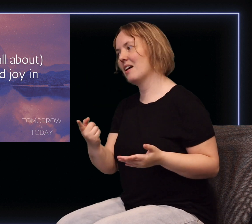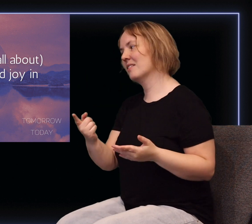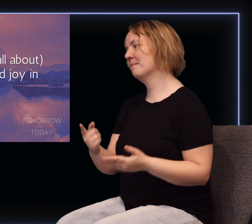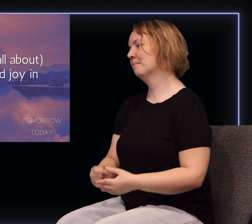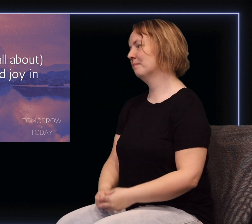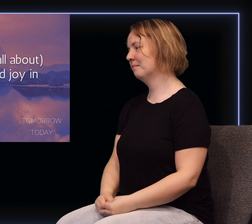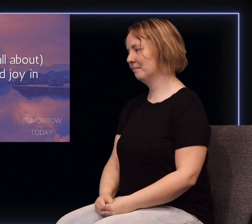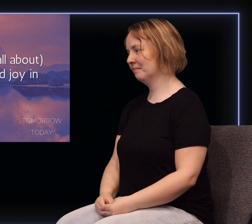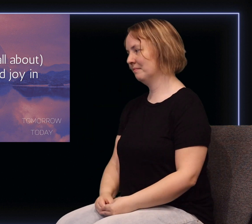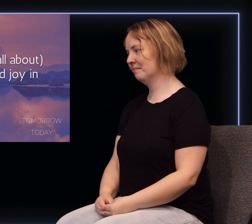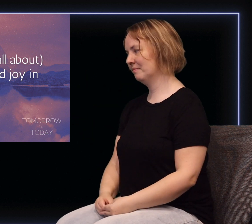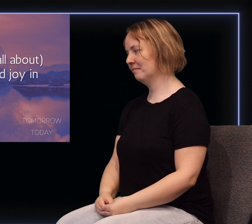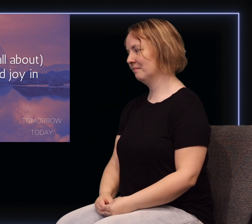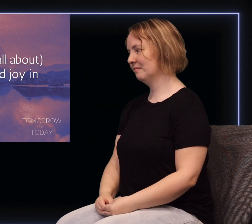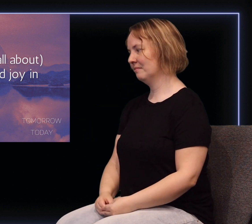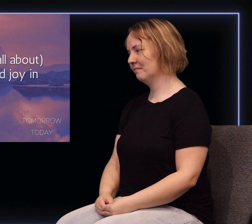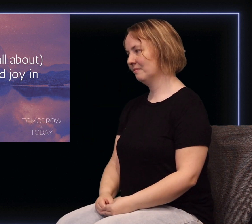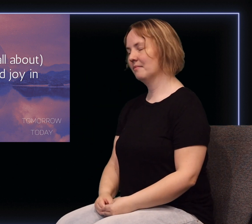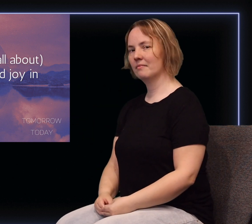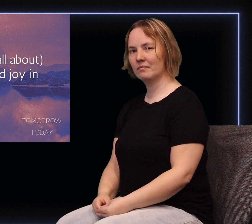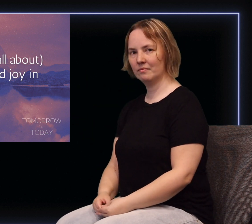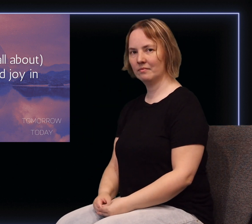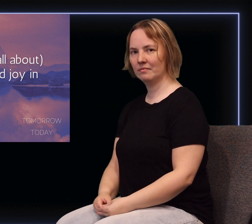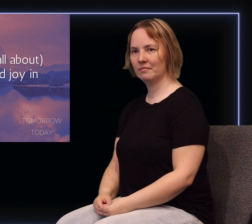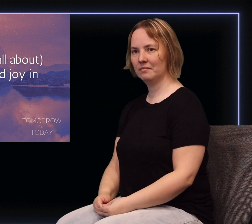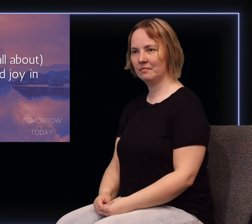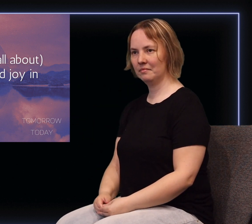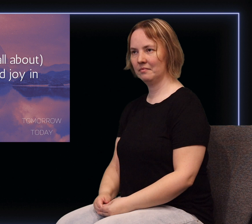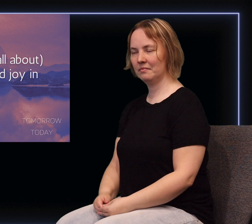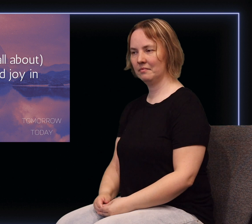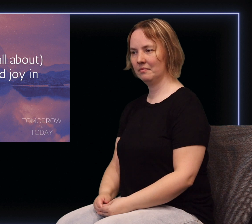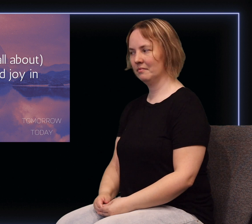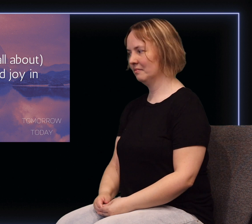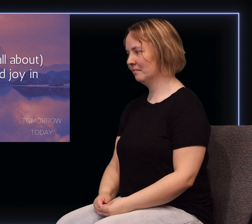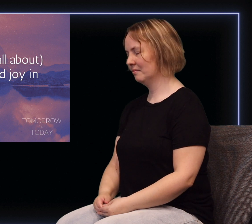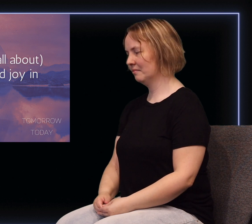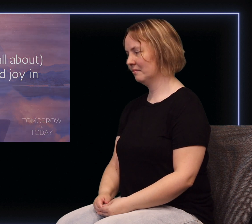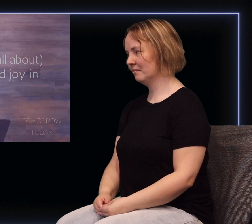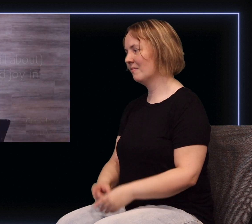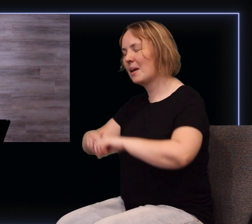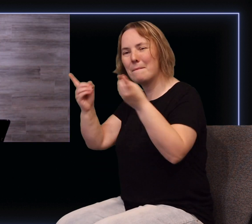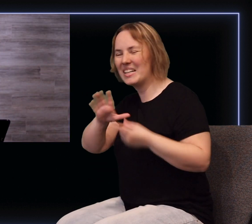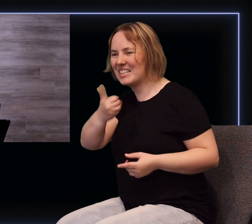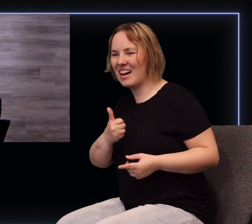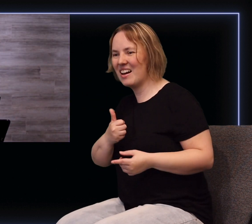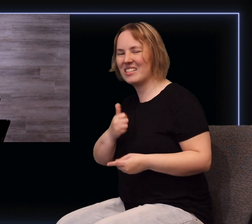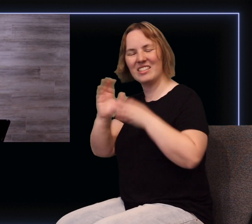it is it's all about righteousness and peace and joy in the Holy Spirit but it's not just talking about fun and fellowship.